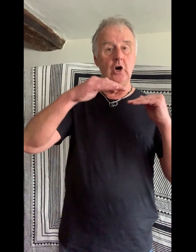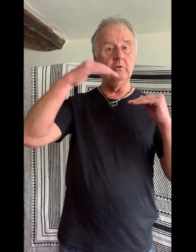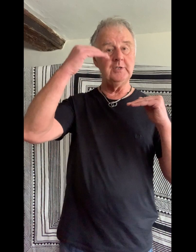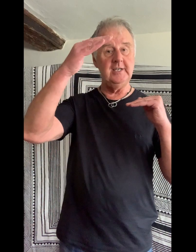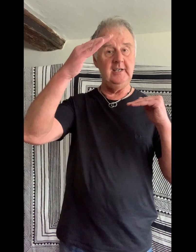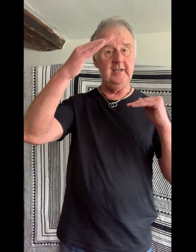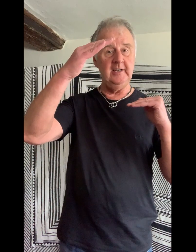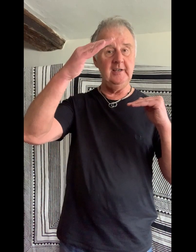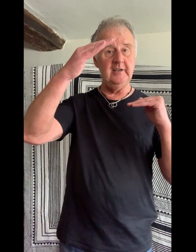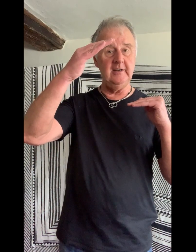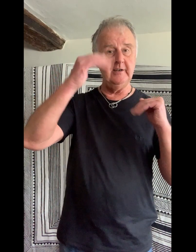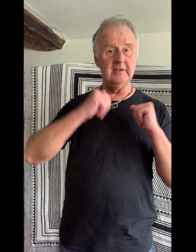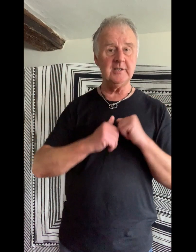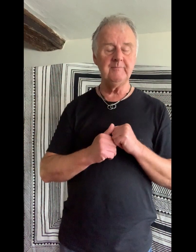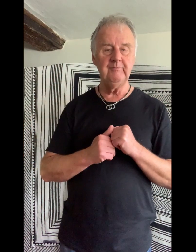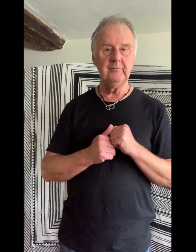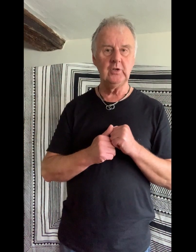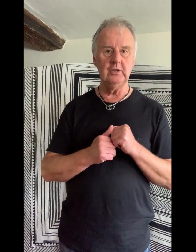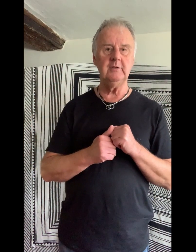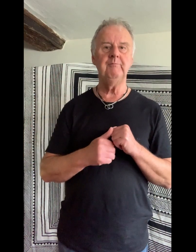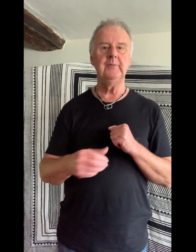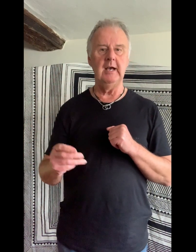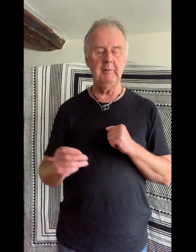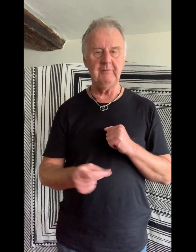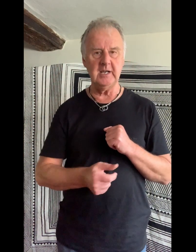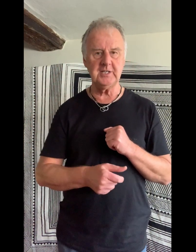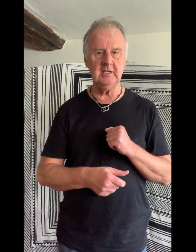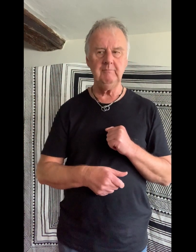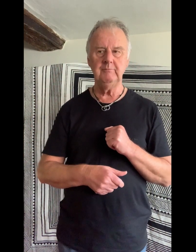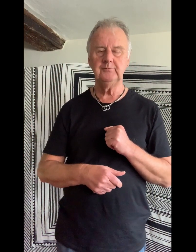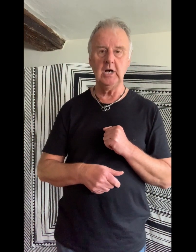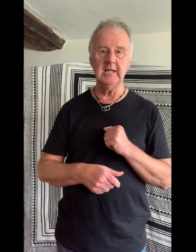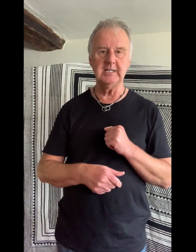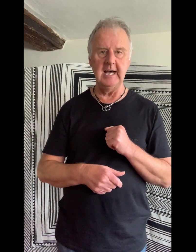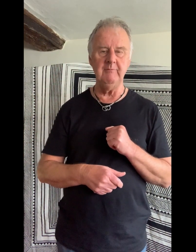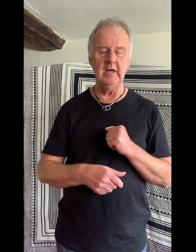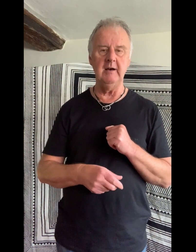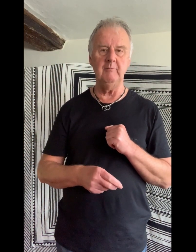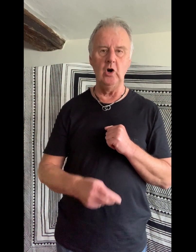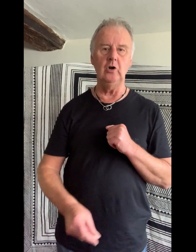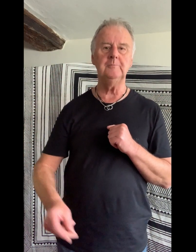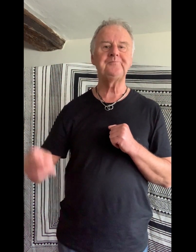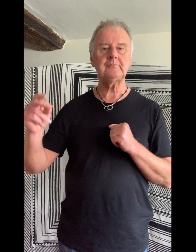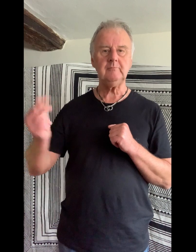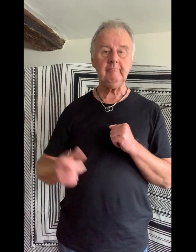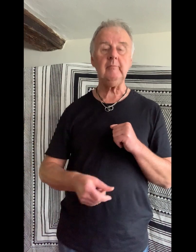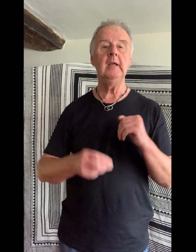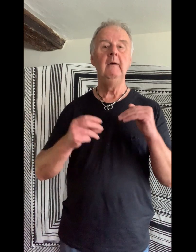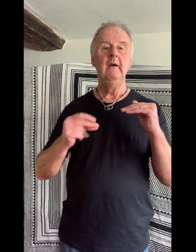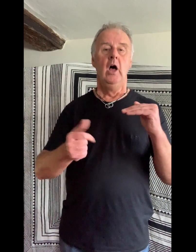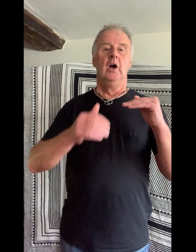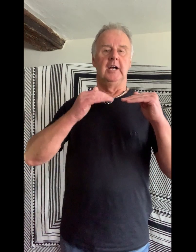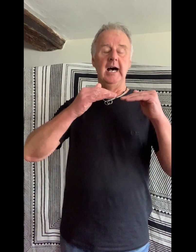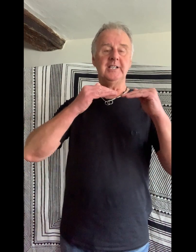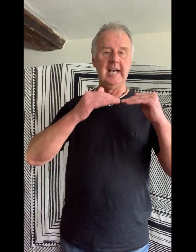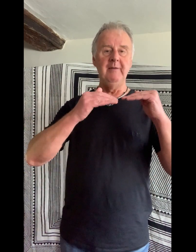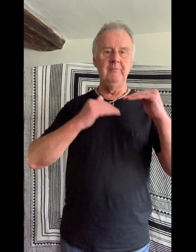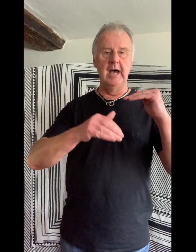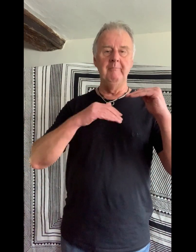no tears. Good. A bit faster. God damn them all. God damn them